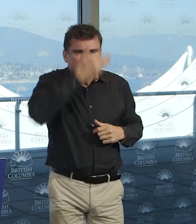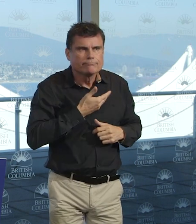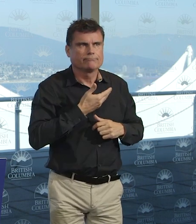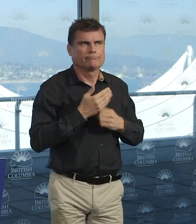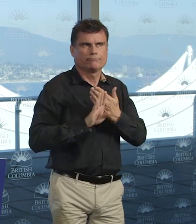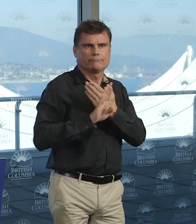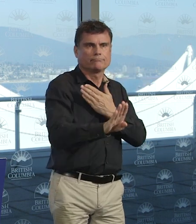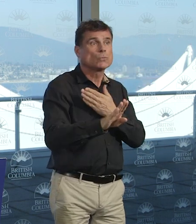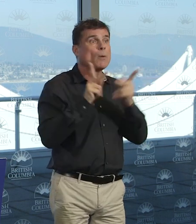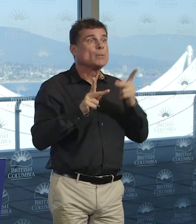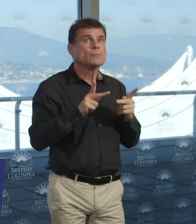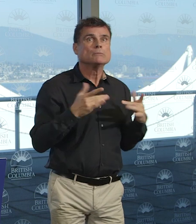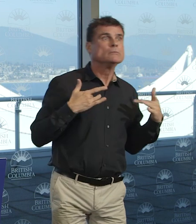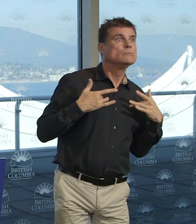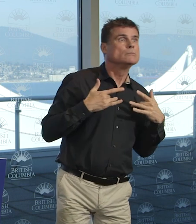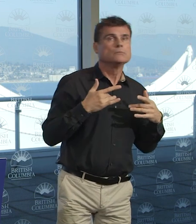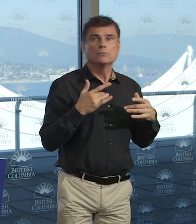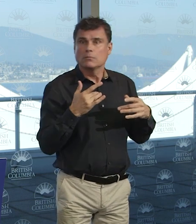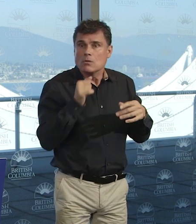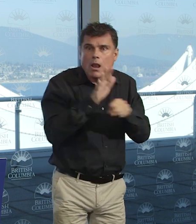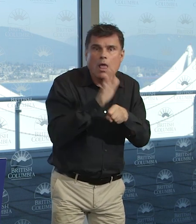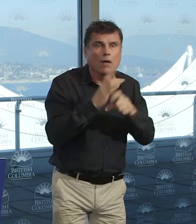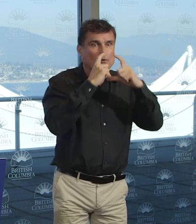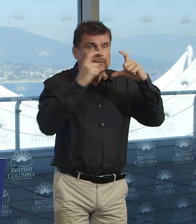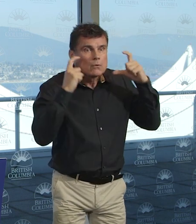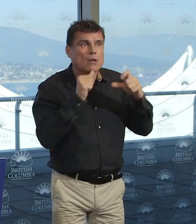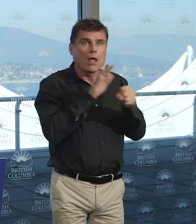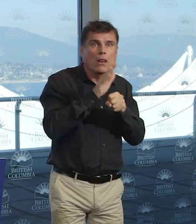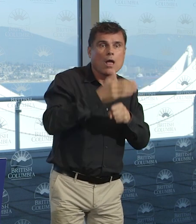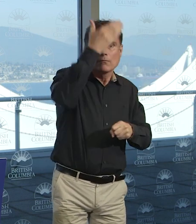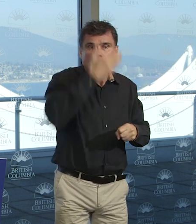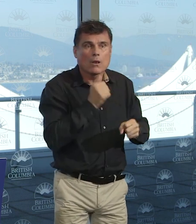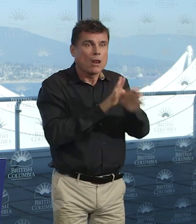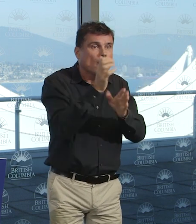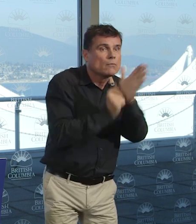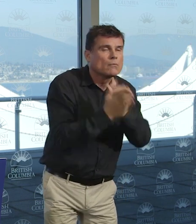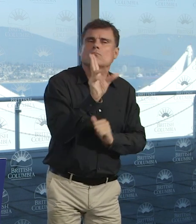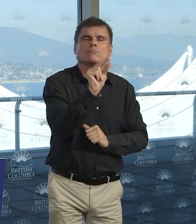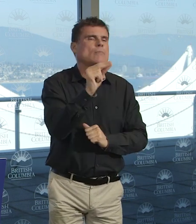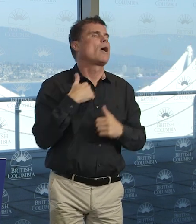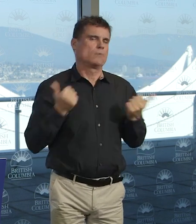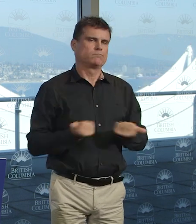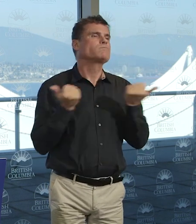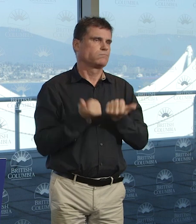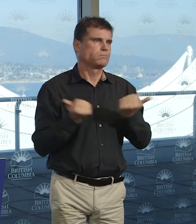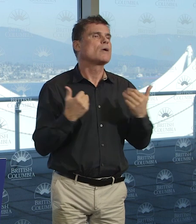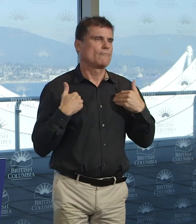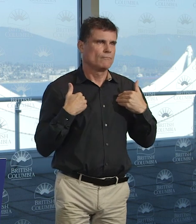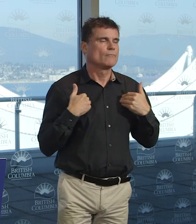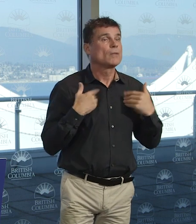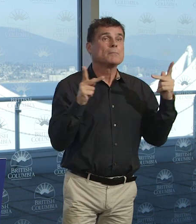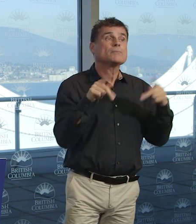best protect our healthcare workers across the spectrum, whether it's in pre-hospital care, in home care,